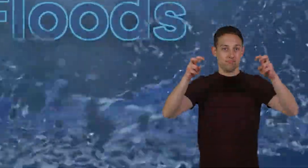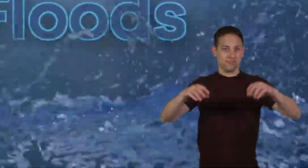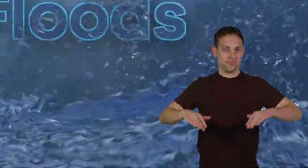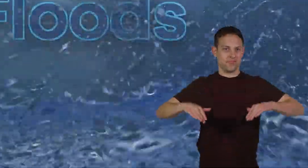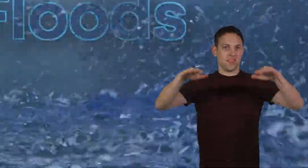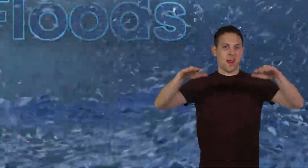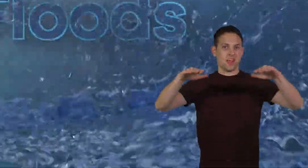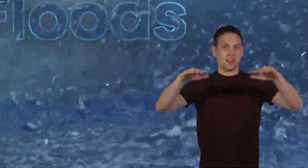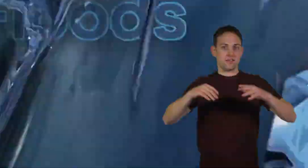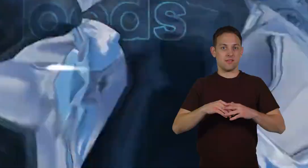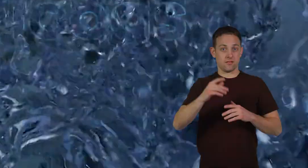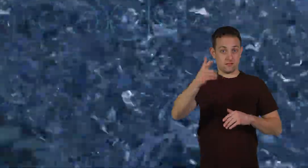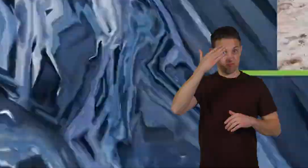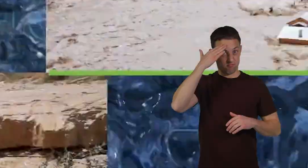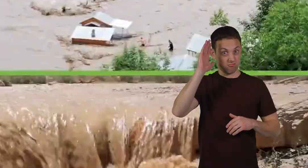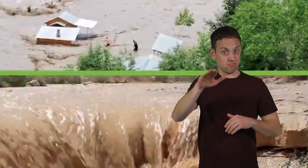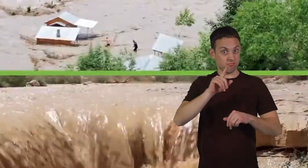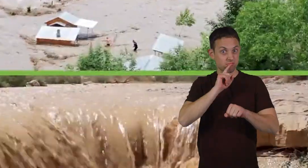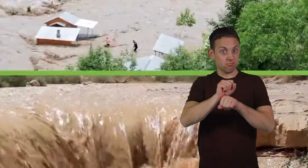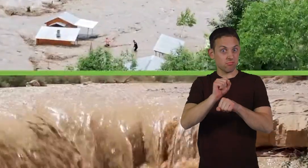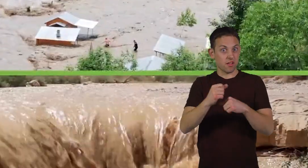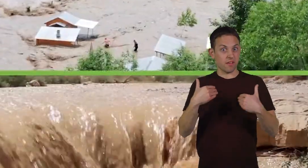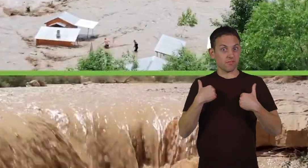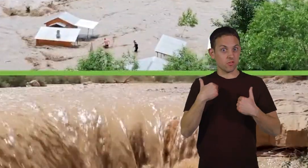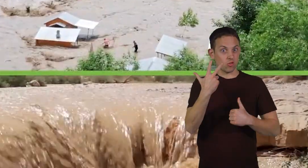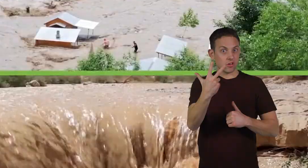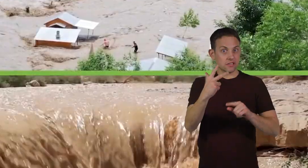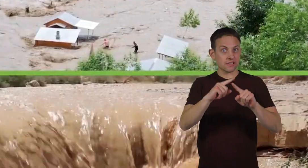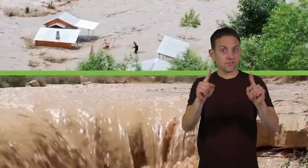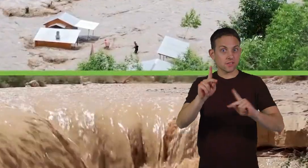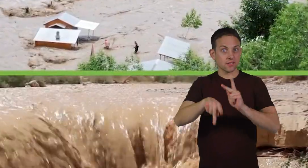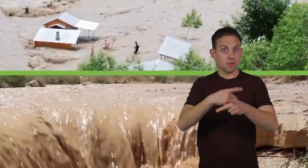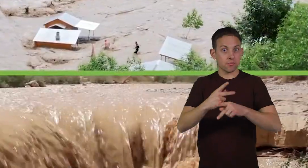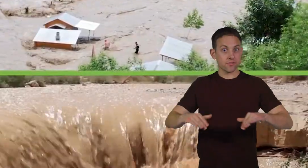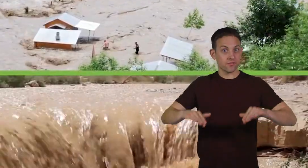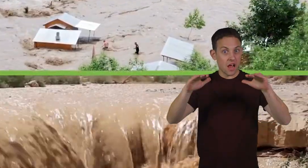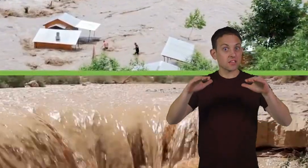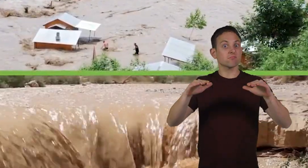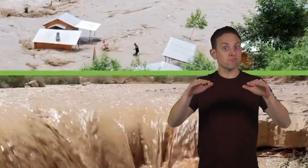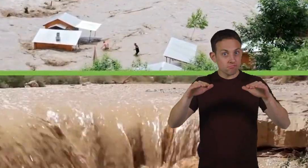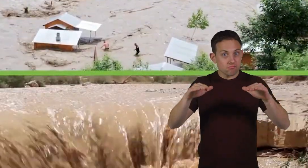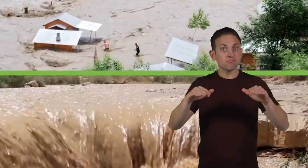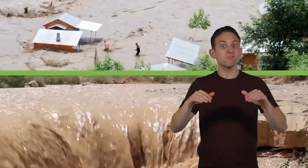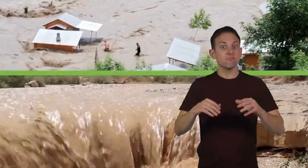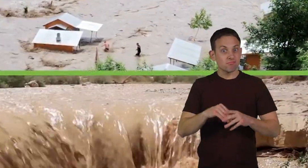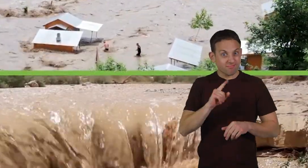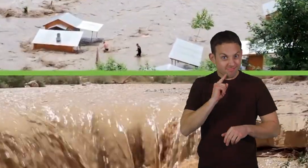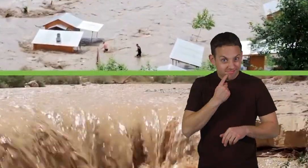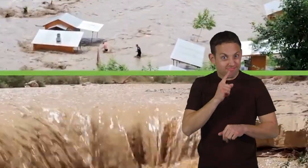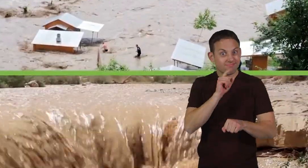Floods. Did you know that there are actually three different types of floods? Seriously.